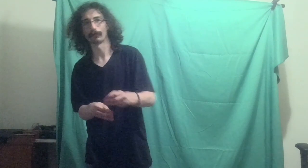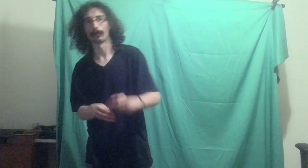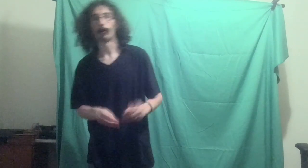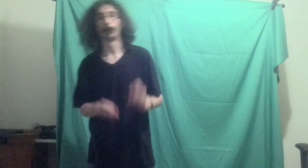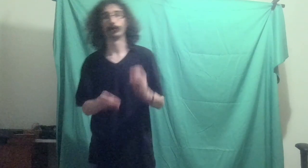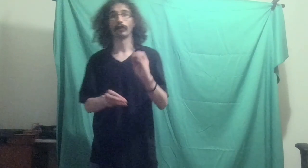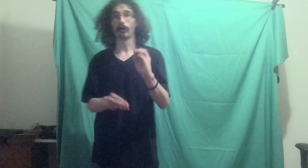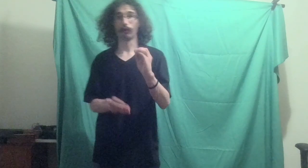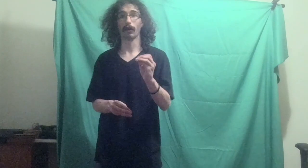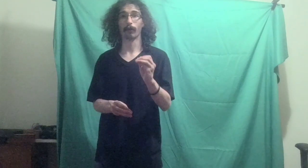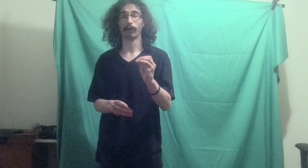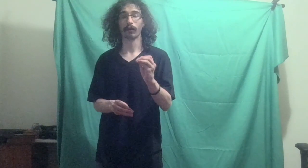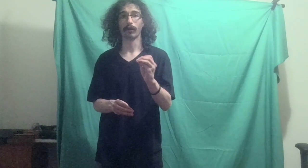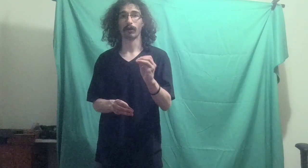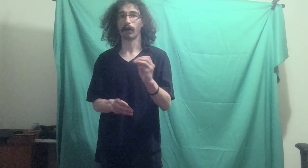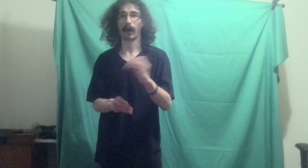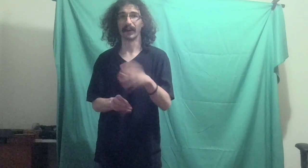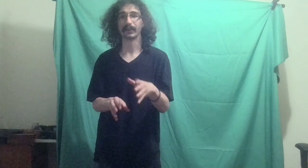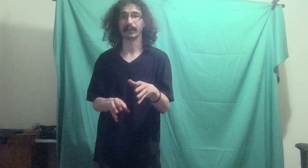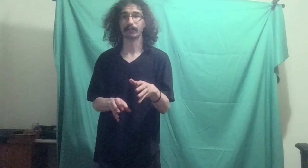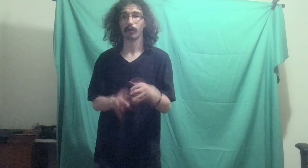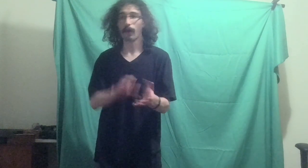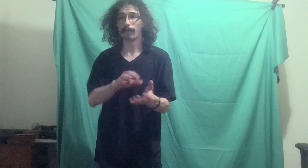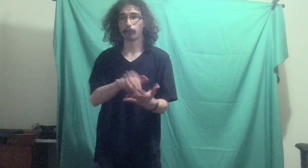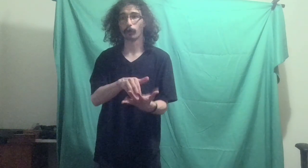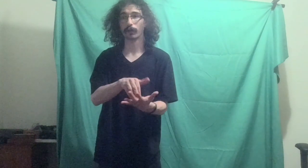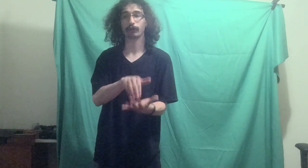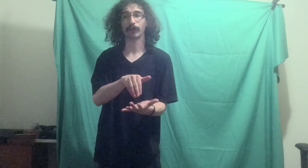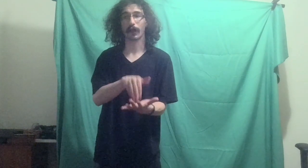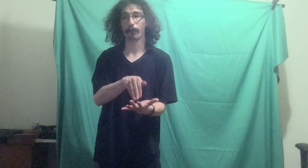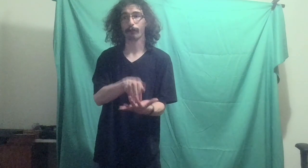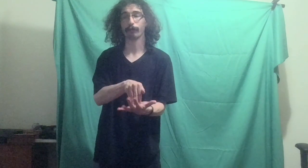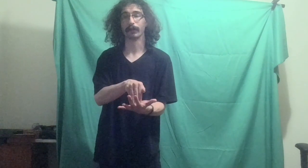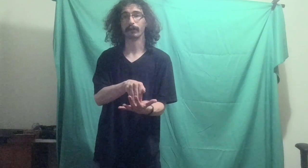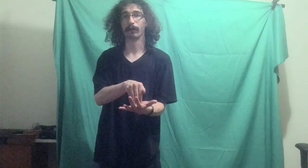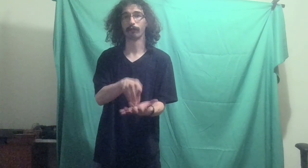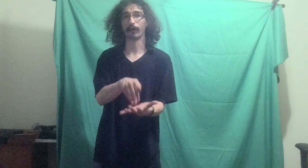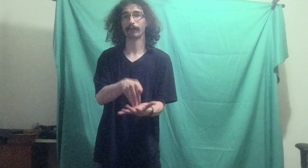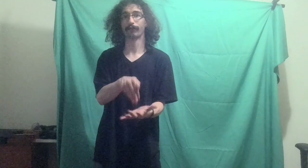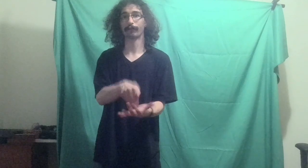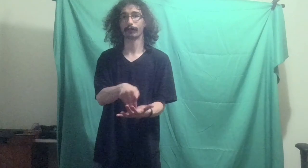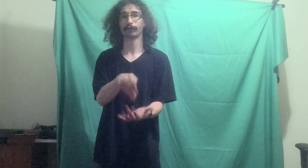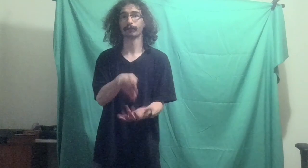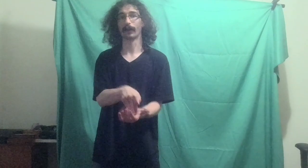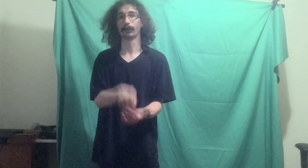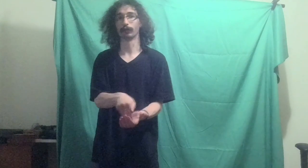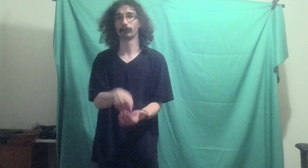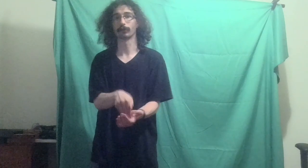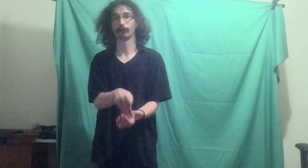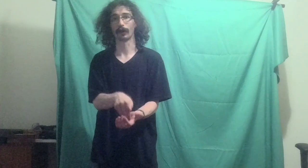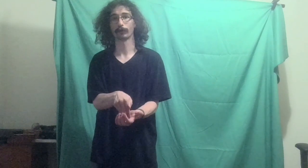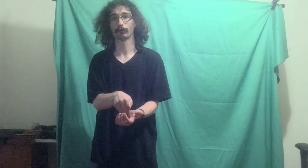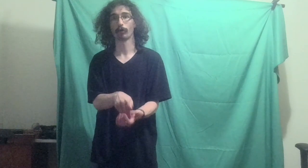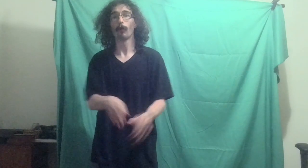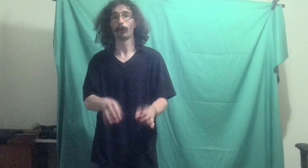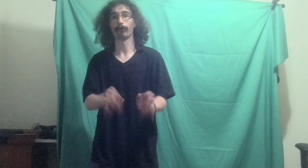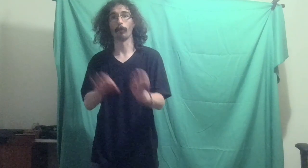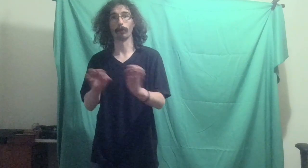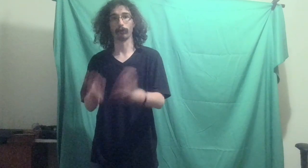Which, no, I didn't. 430 of my first 500 subscribers were from long